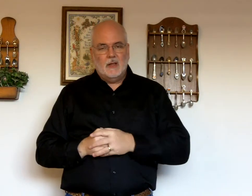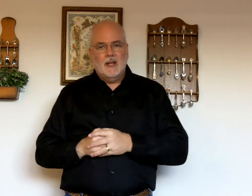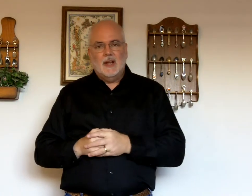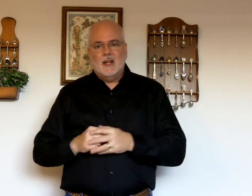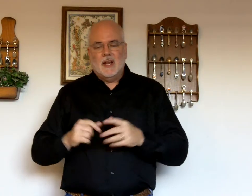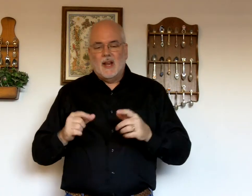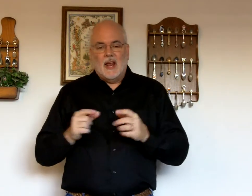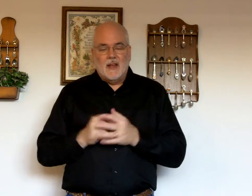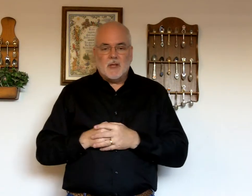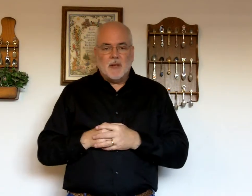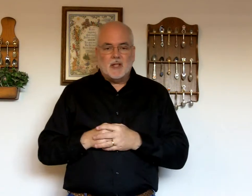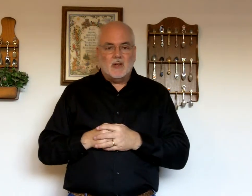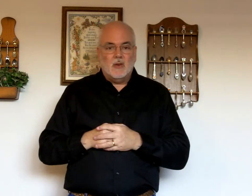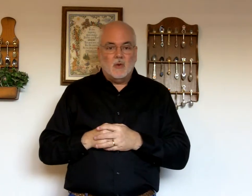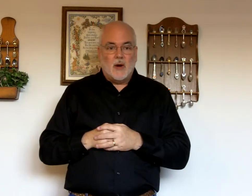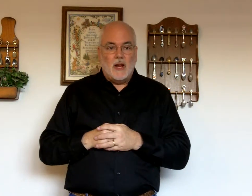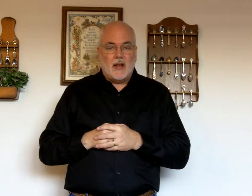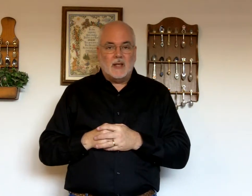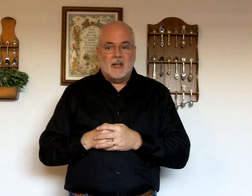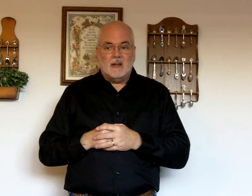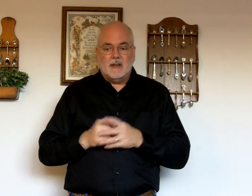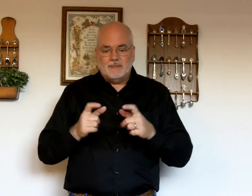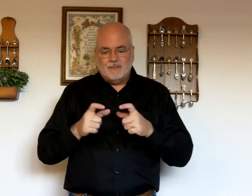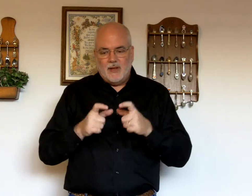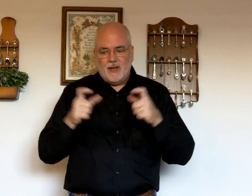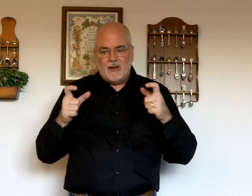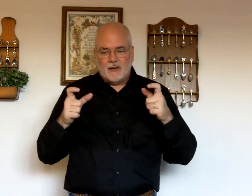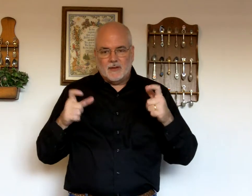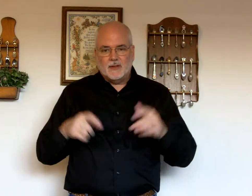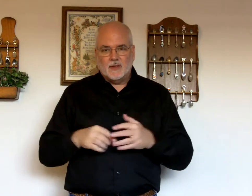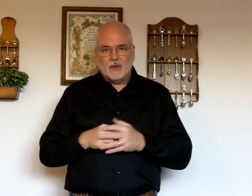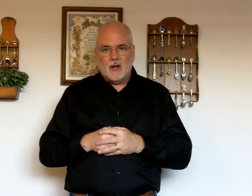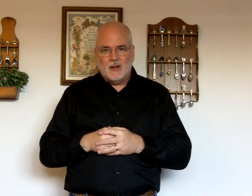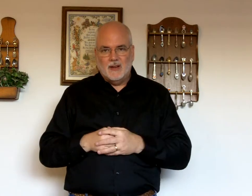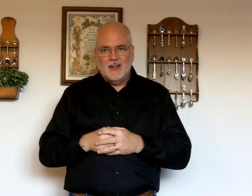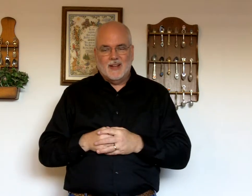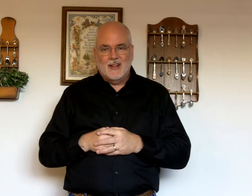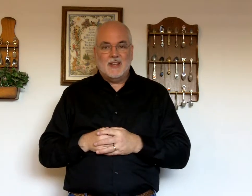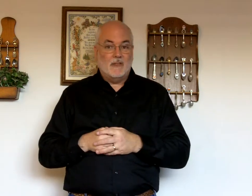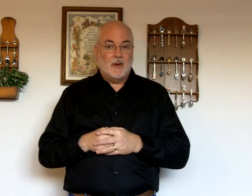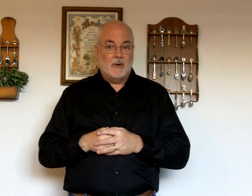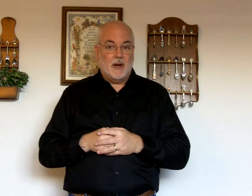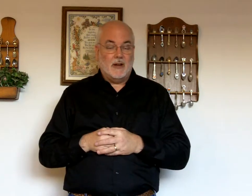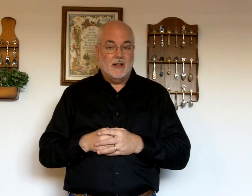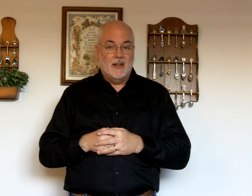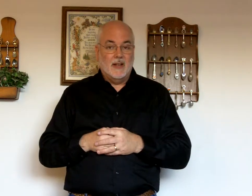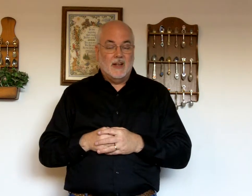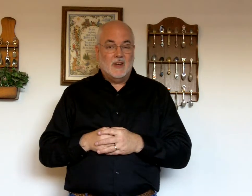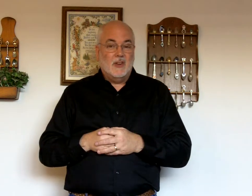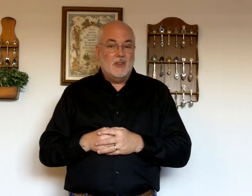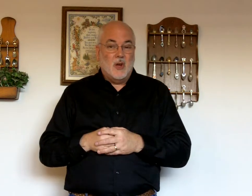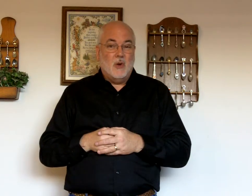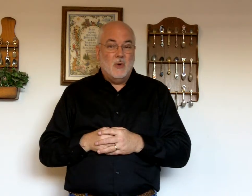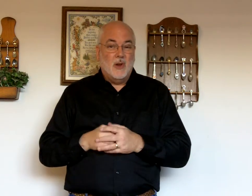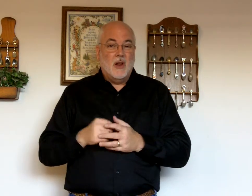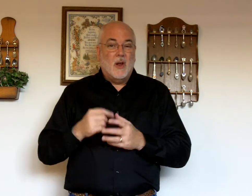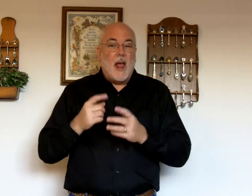now if something is great as in great it's not very great you can show how